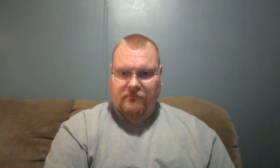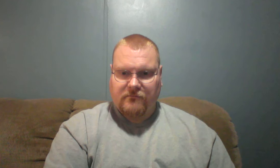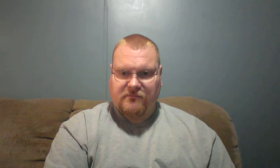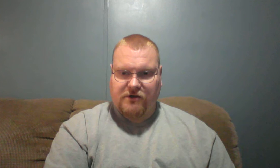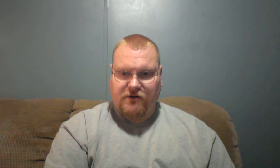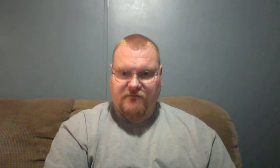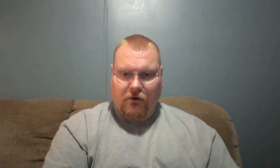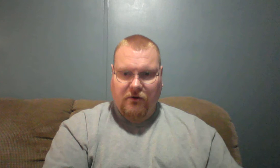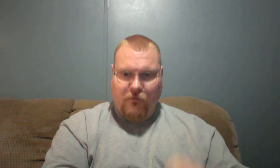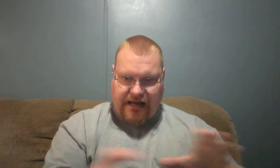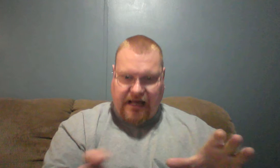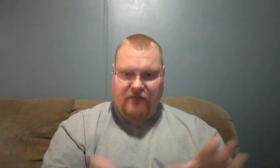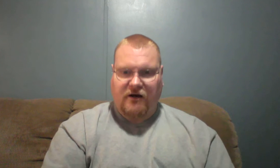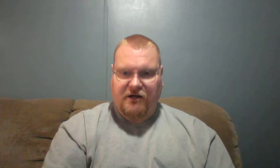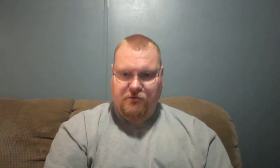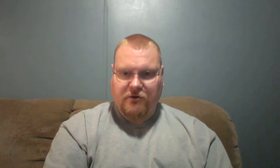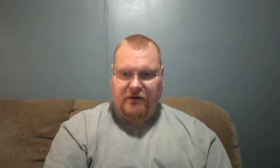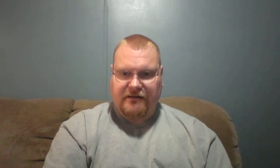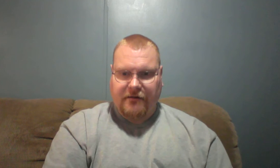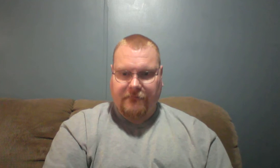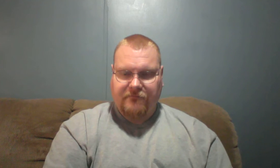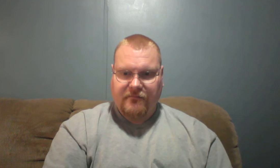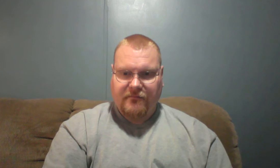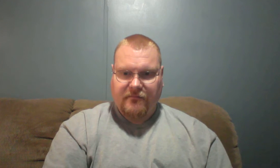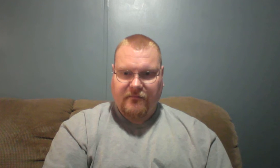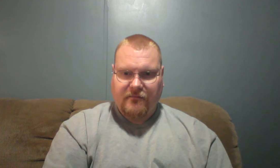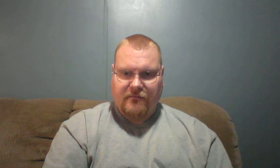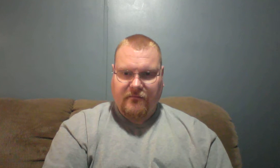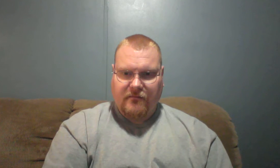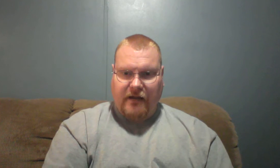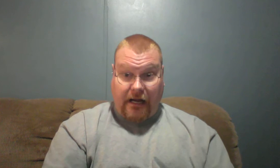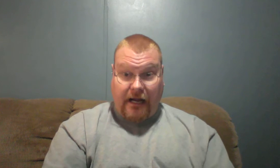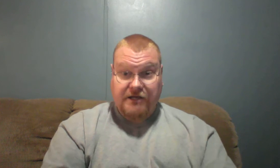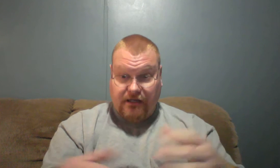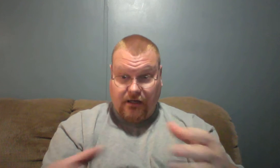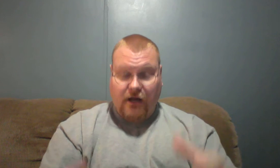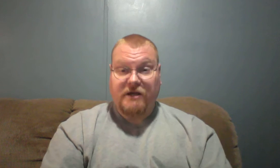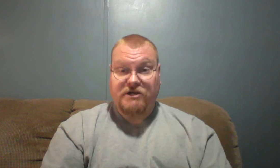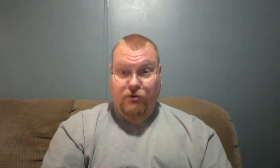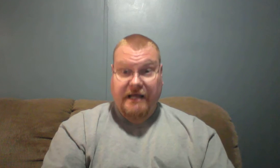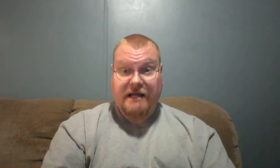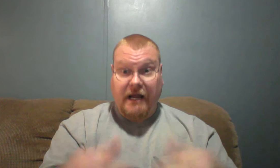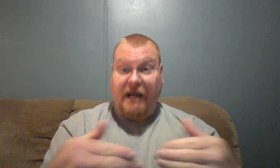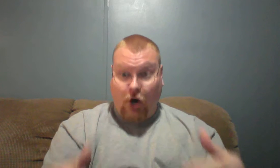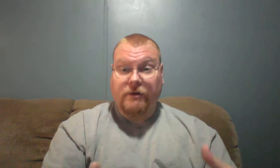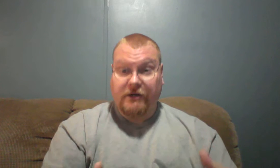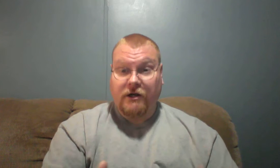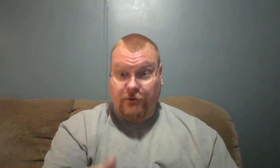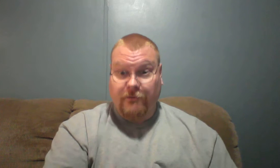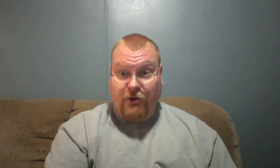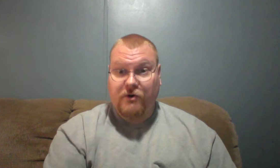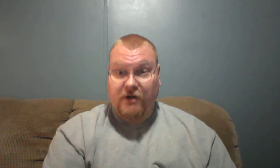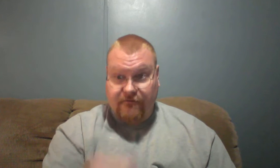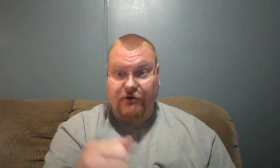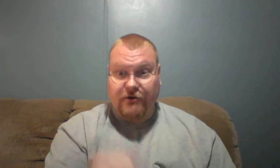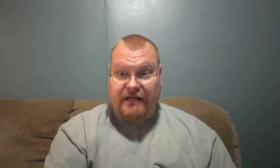So you totally went out of God's word right there. And actually, in a lot of ways, you need an open rebuke for doing that.